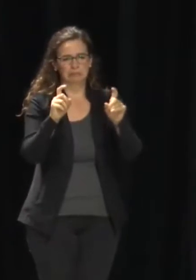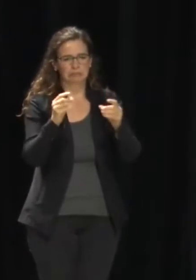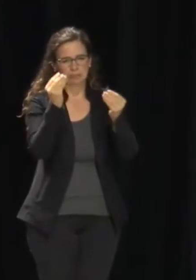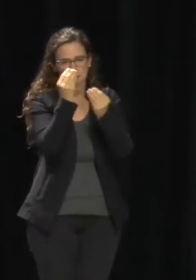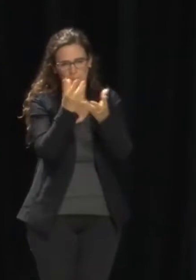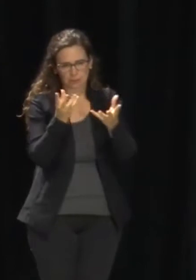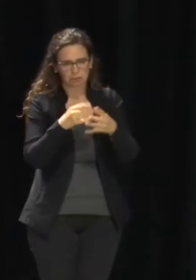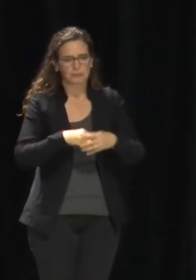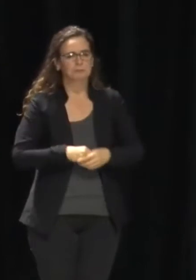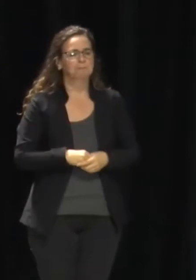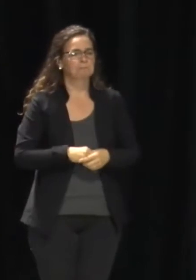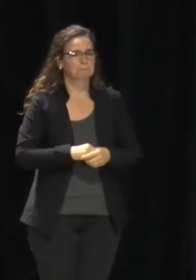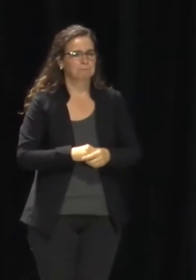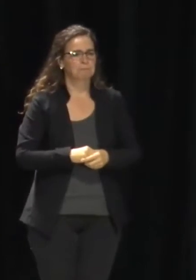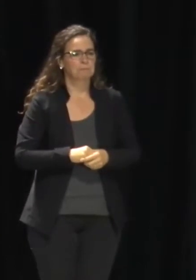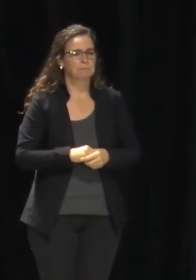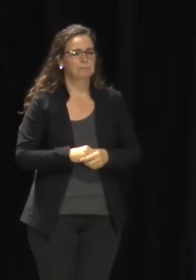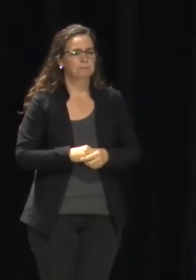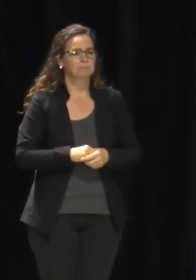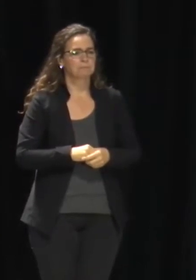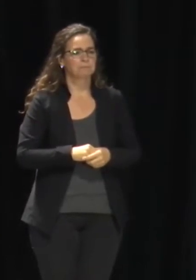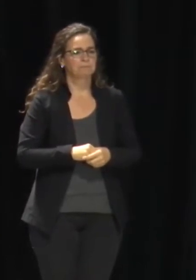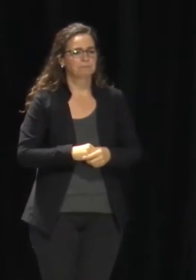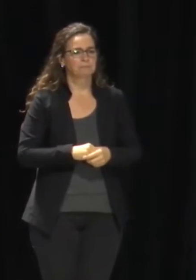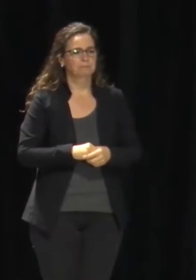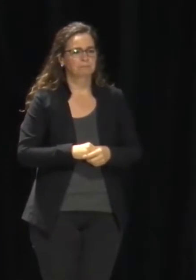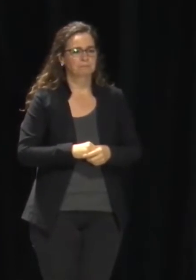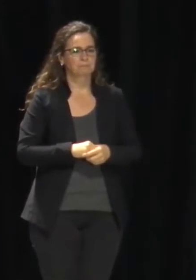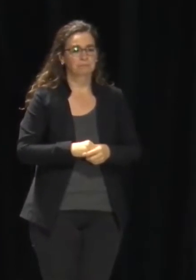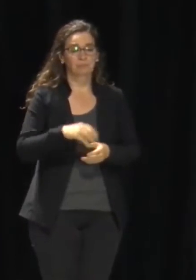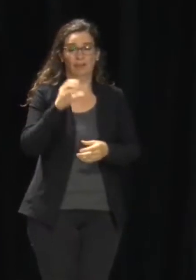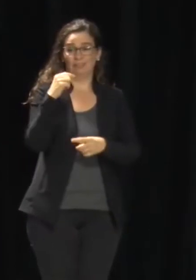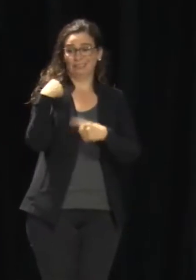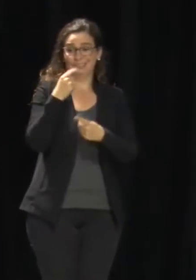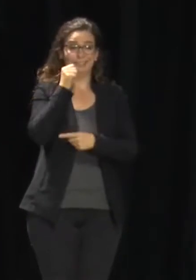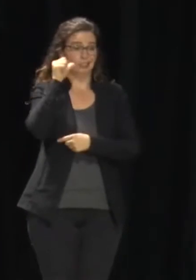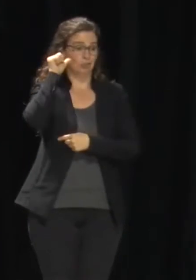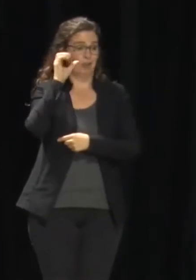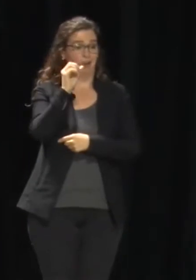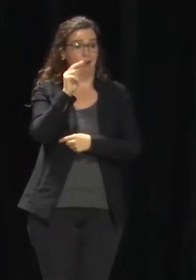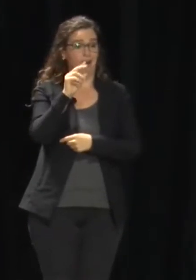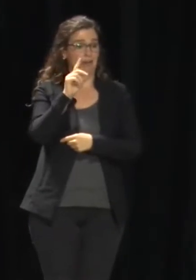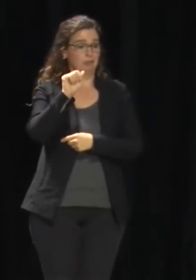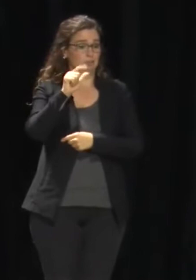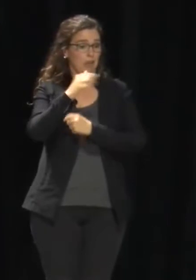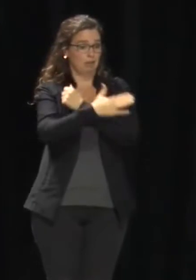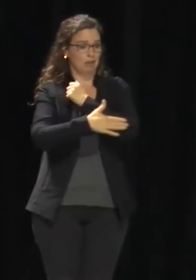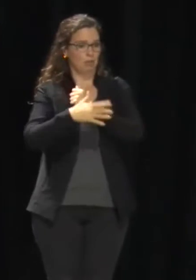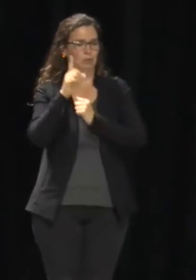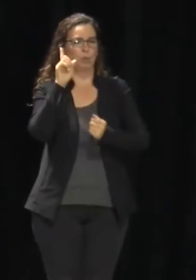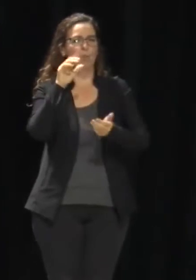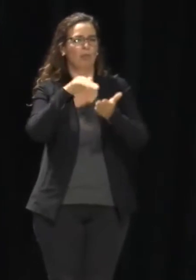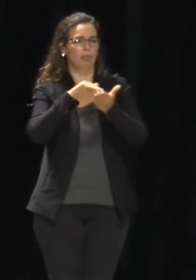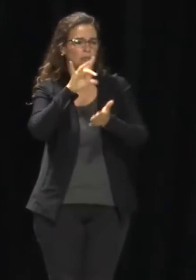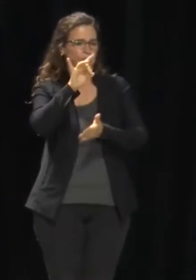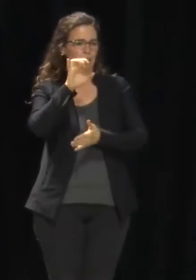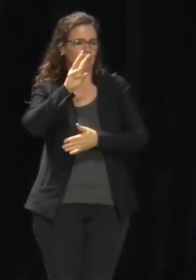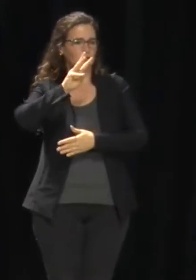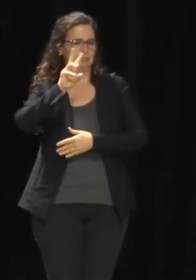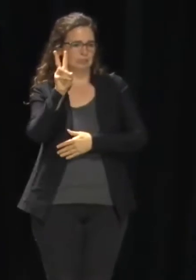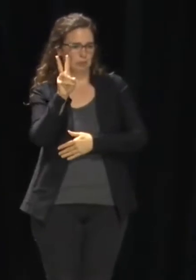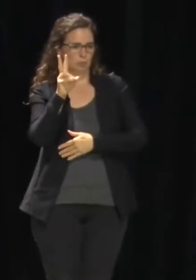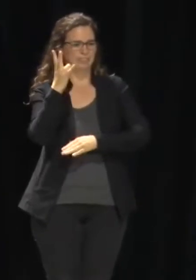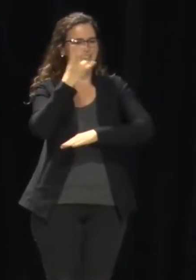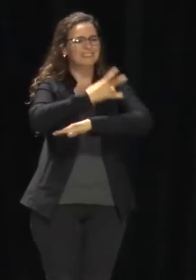,862 diagnostic tests back since yesterday. Our seven-day rolling average